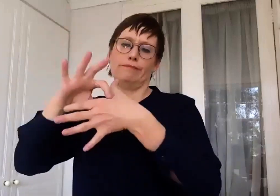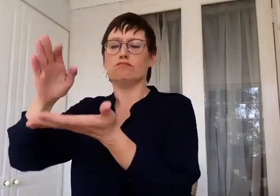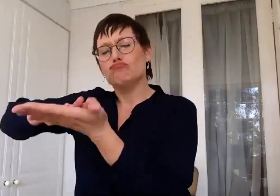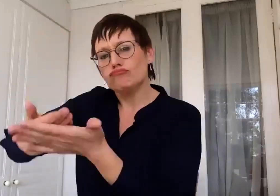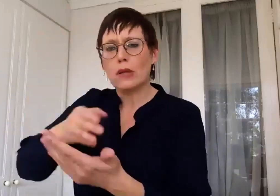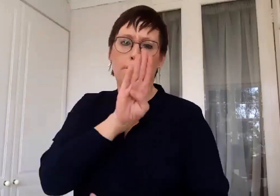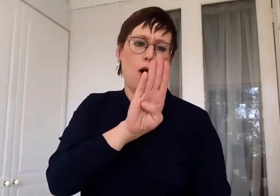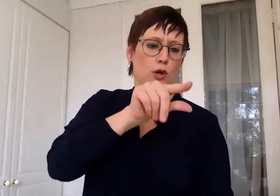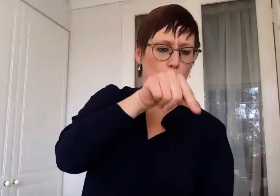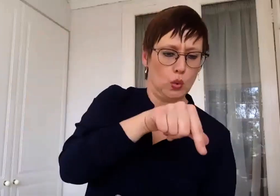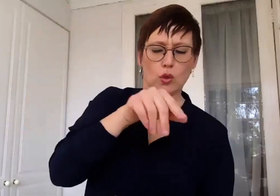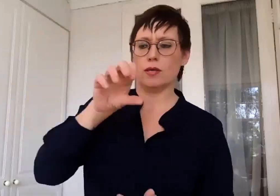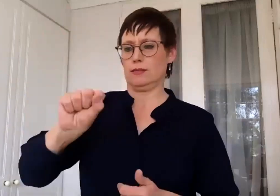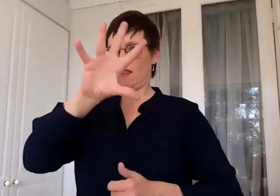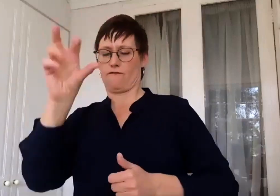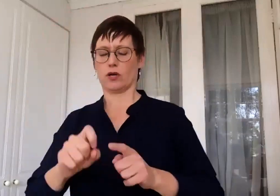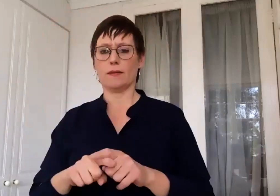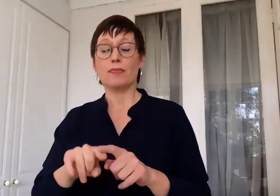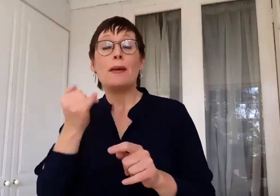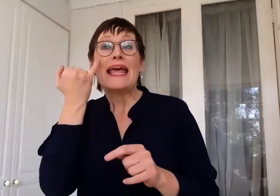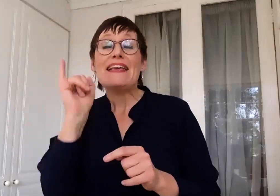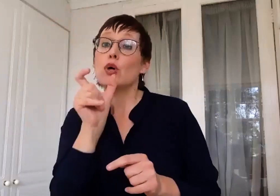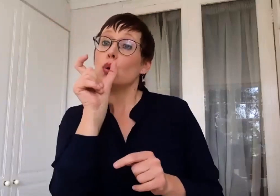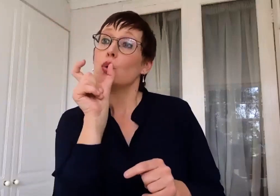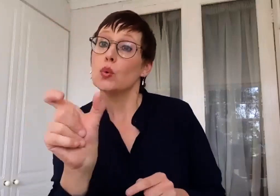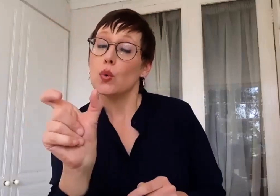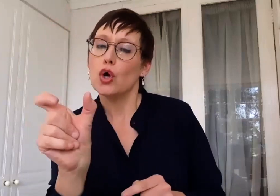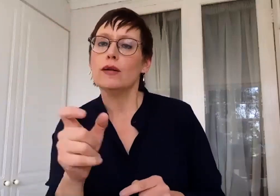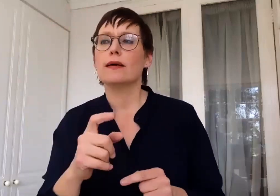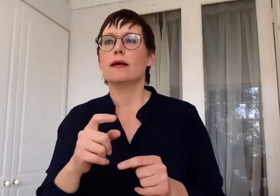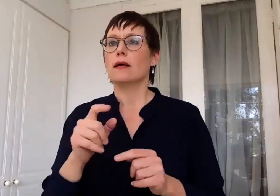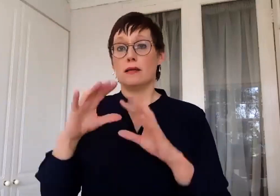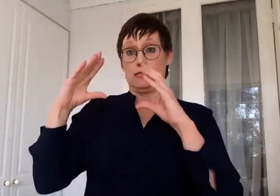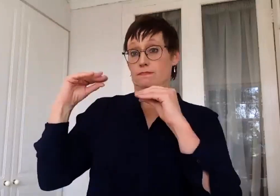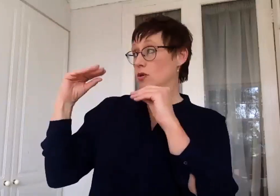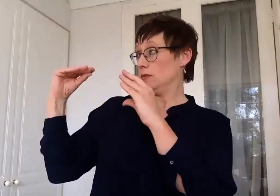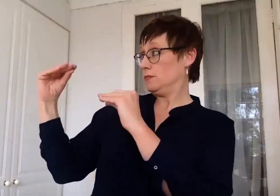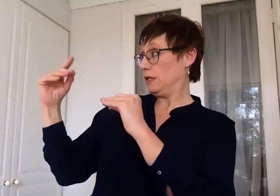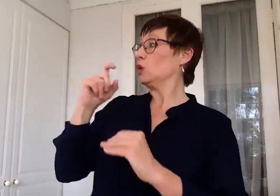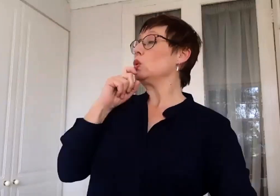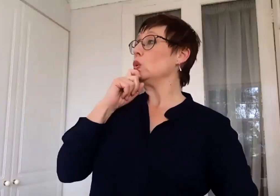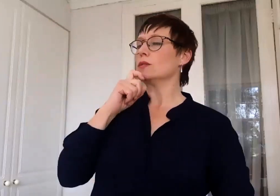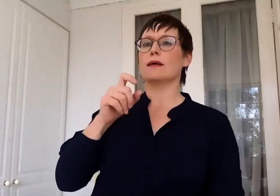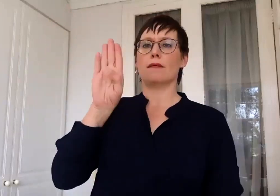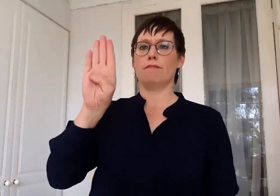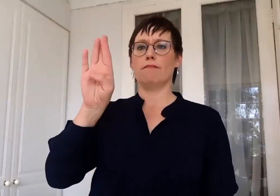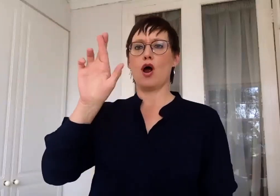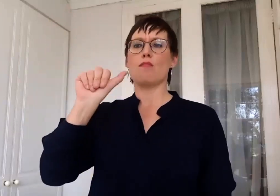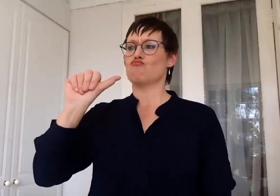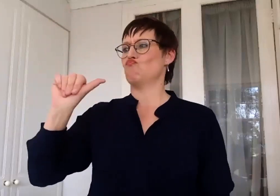and English. If you were doing interpretation of me giving a speech and I said the word